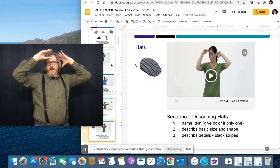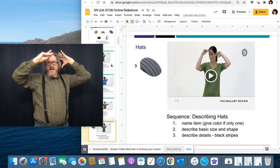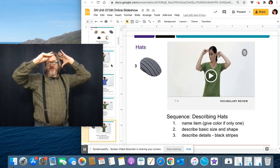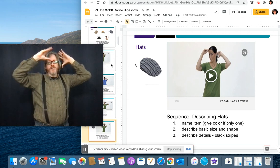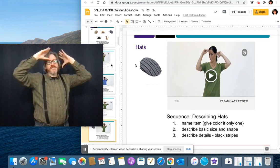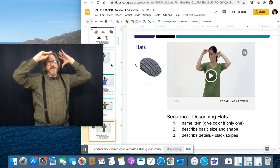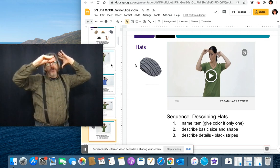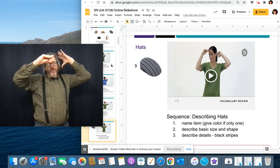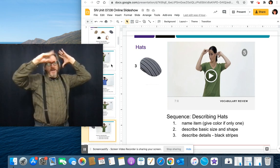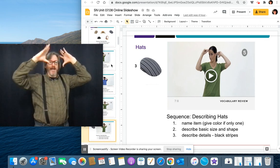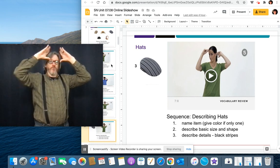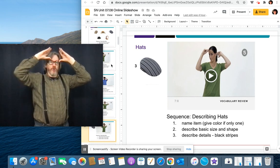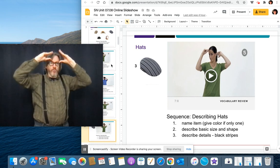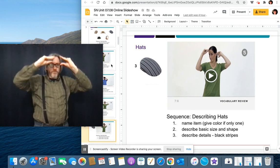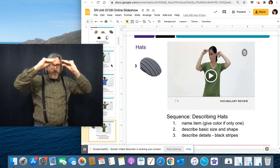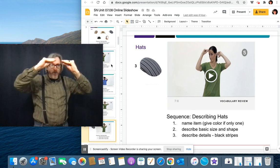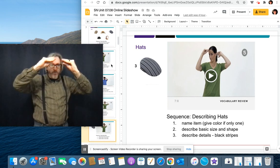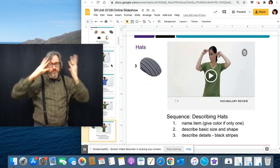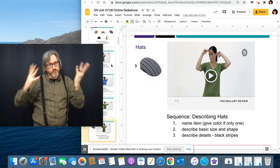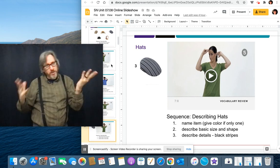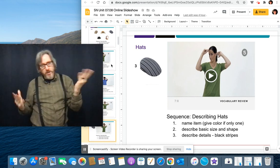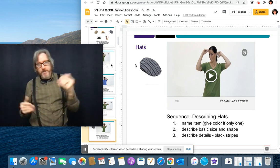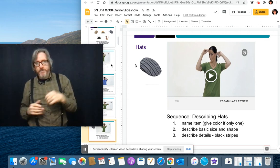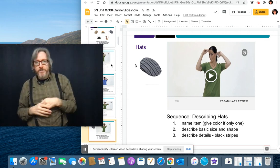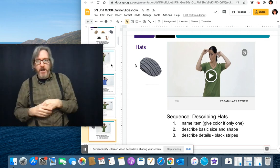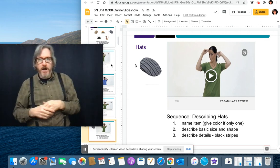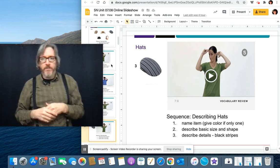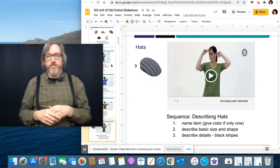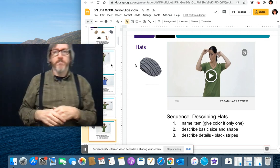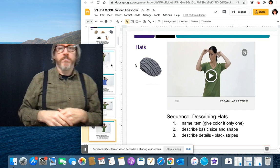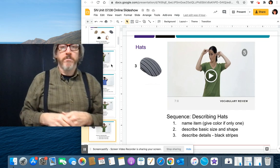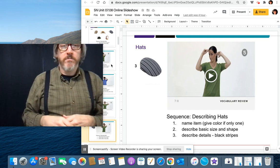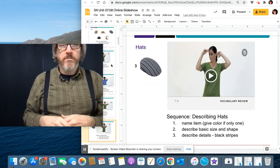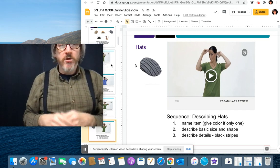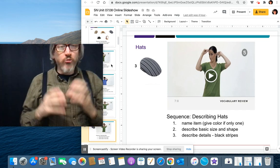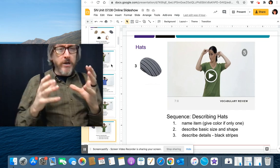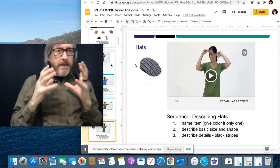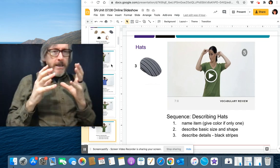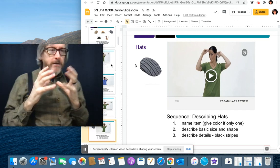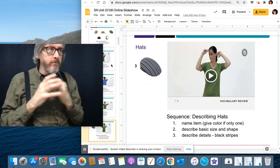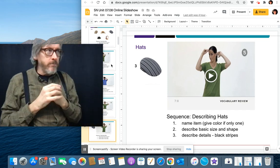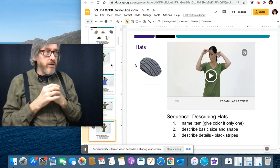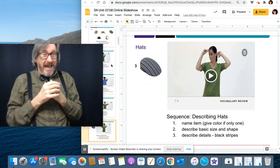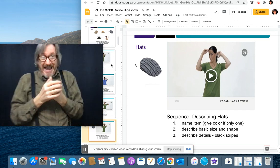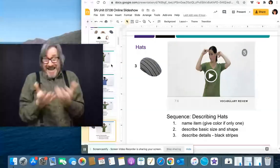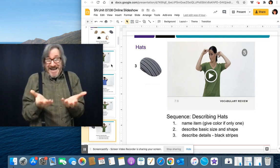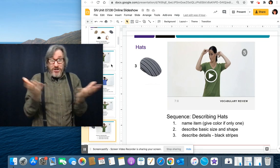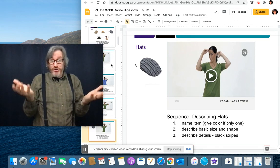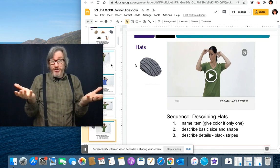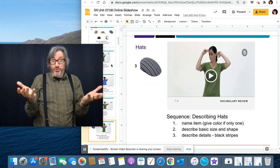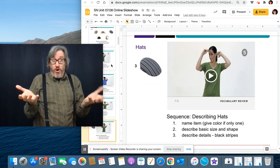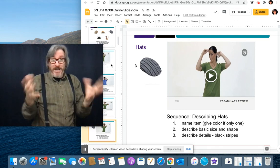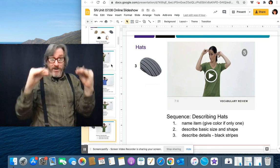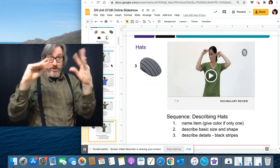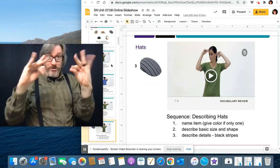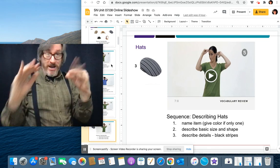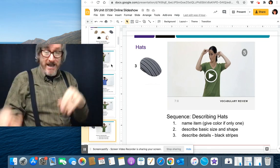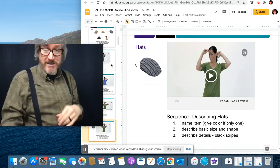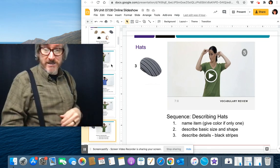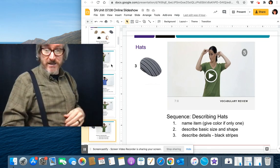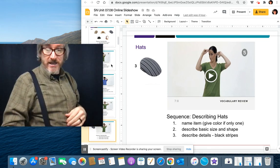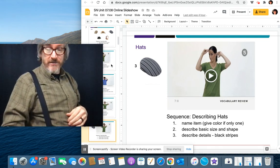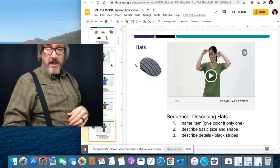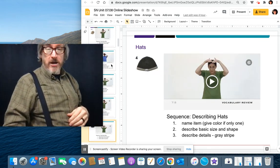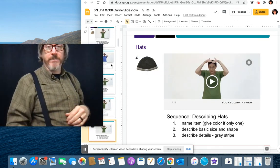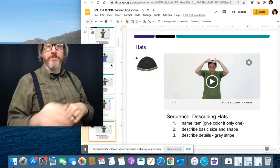and you can see it with one hand or with both. Um, really, again, you're just drawing it with your